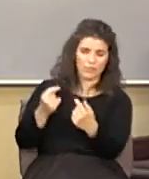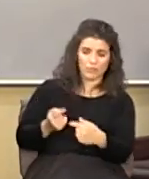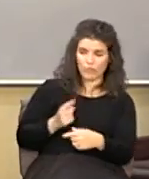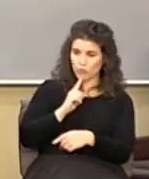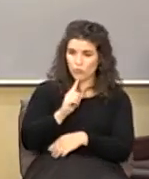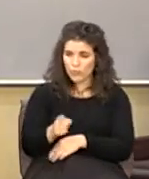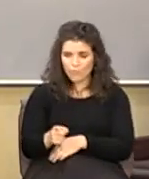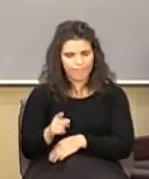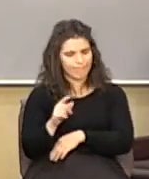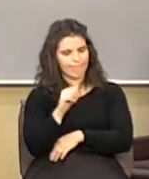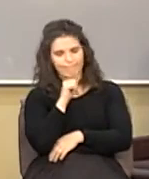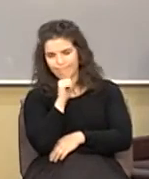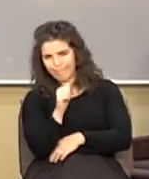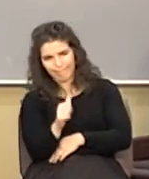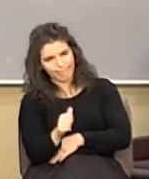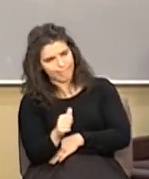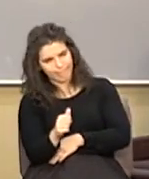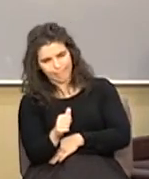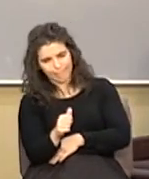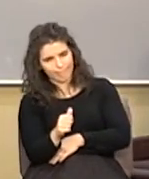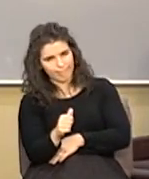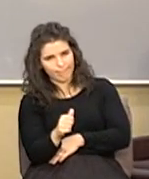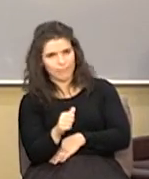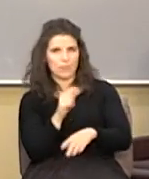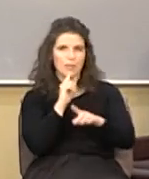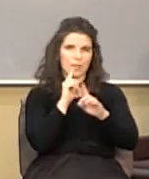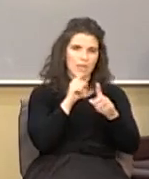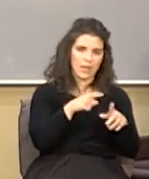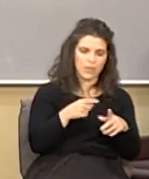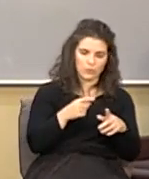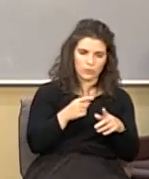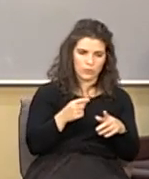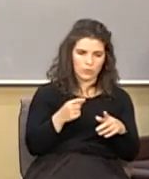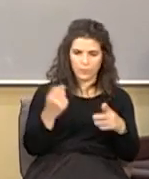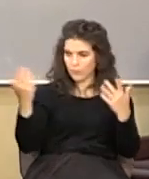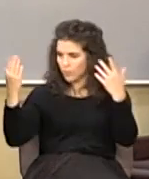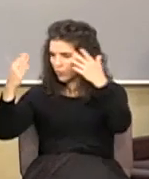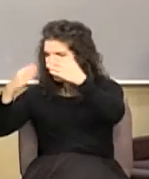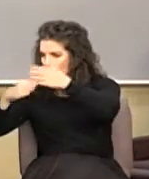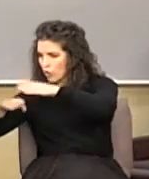true the answer to bring you from darkness to light